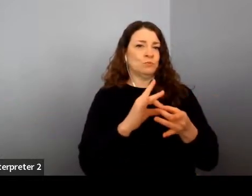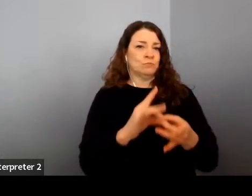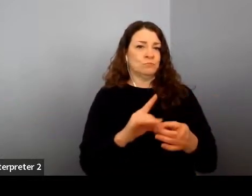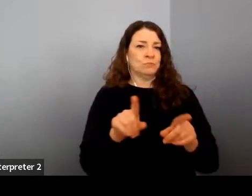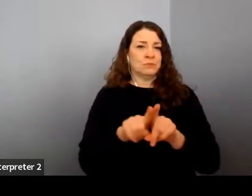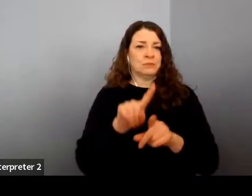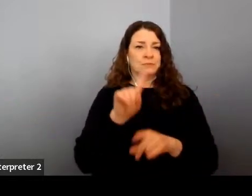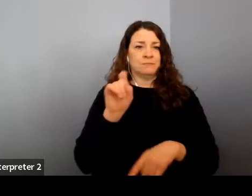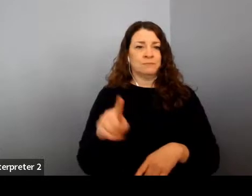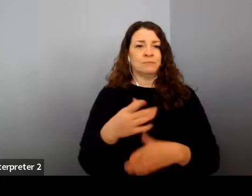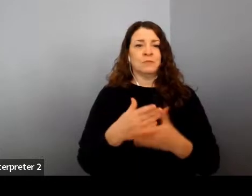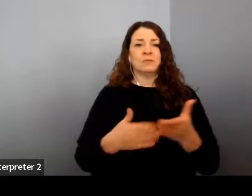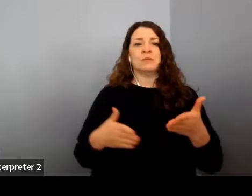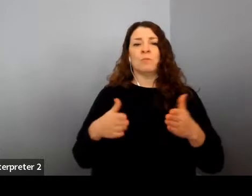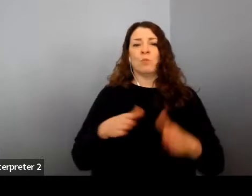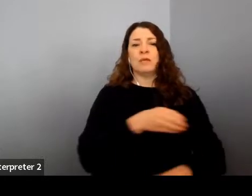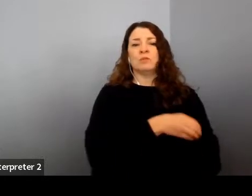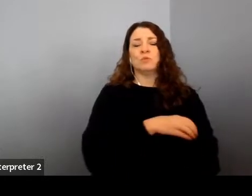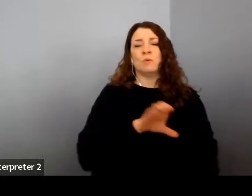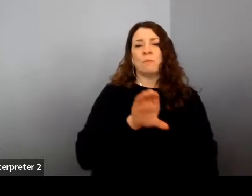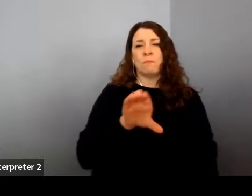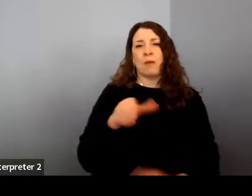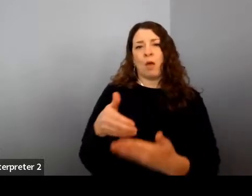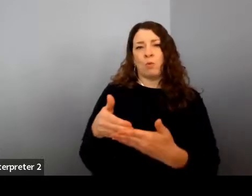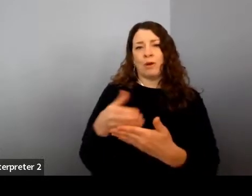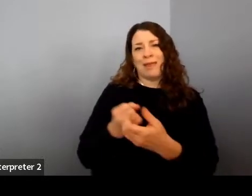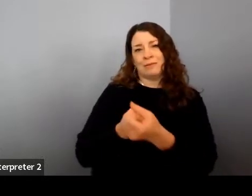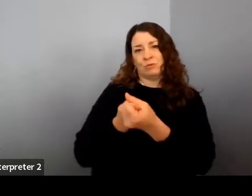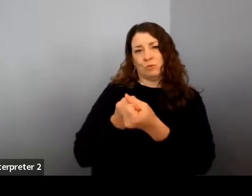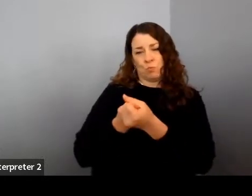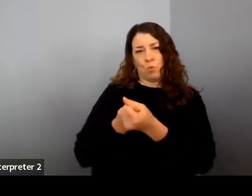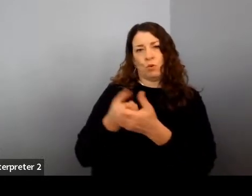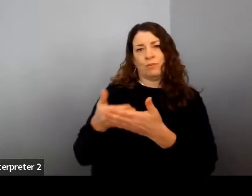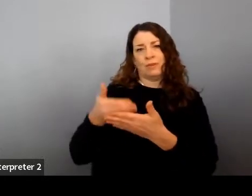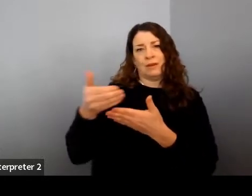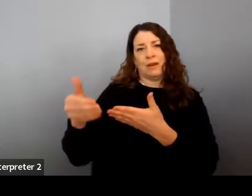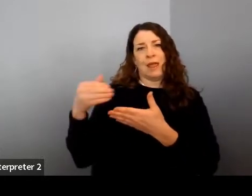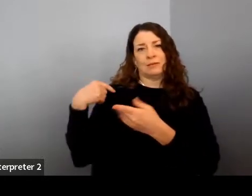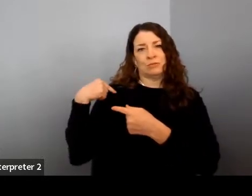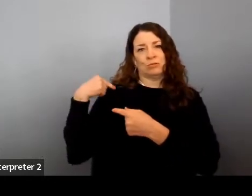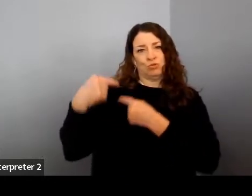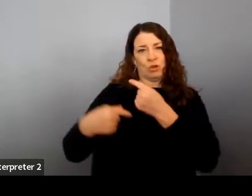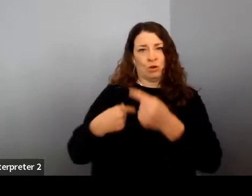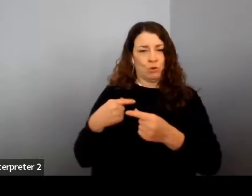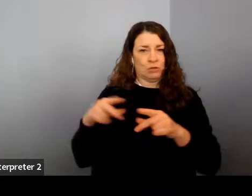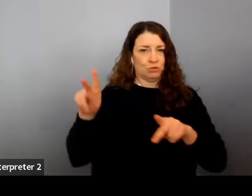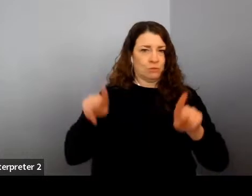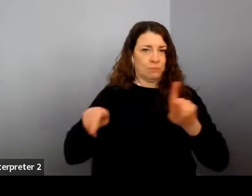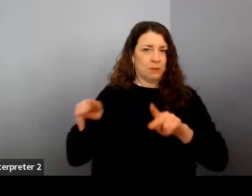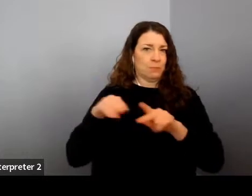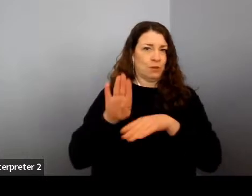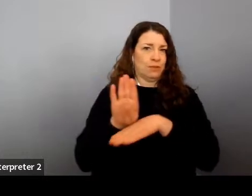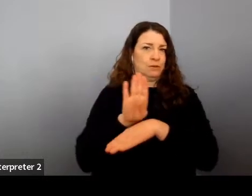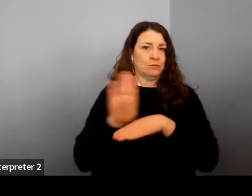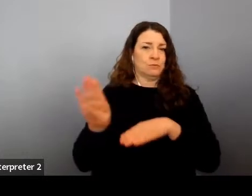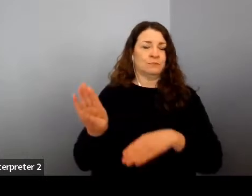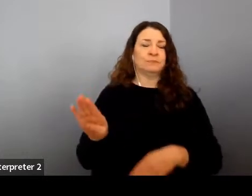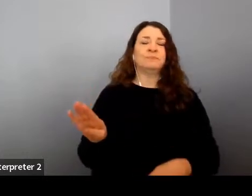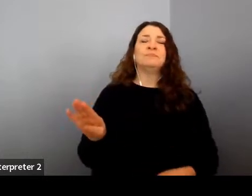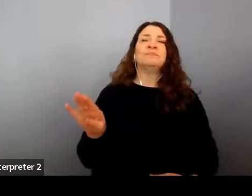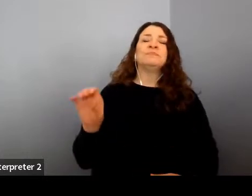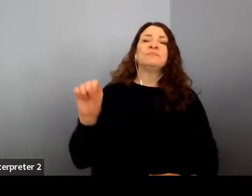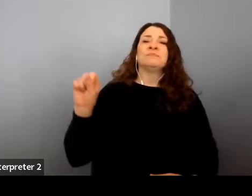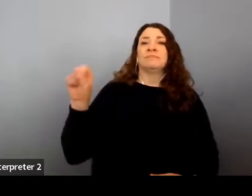to empower and support the next generation of professionals in the industry? Yeah. You know, one of the things